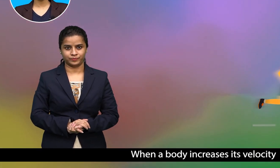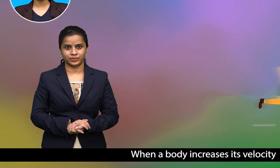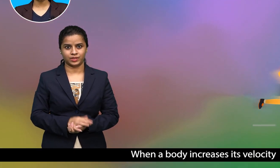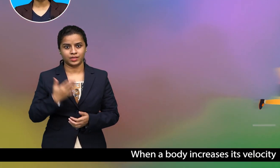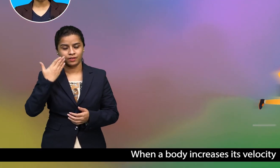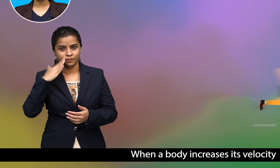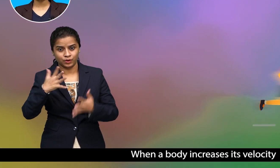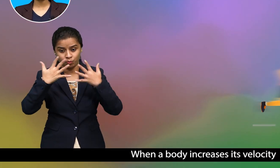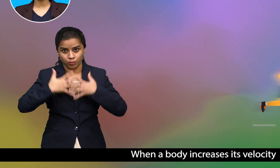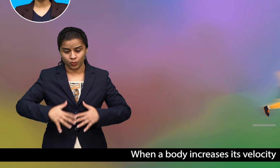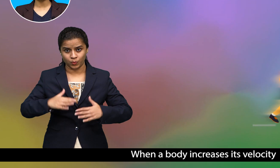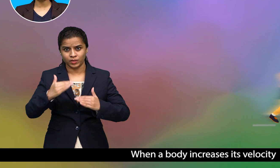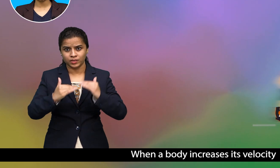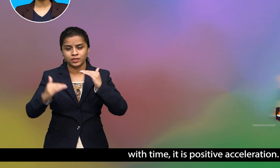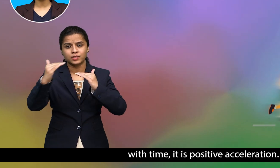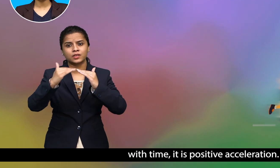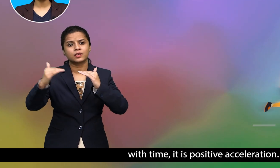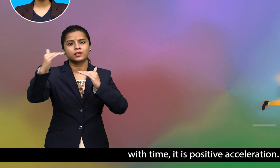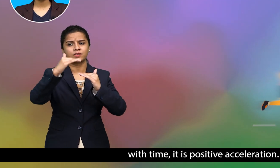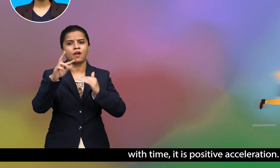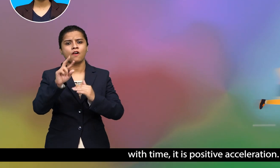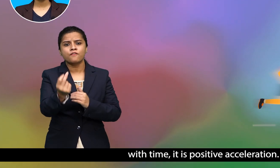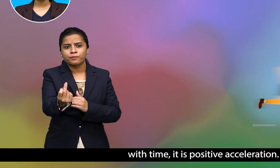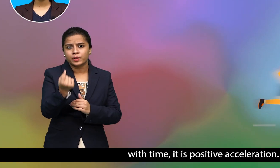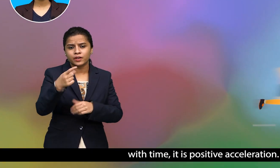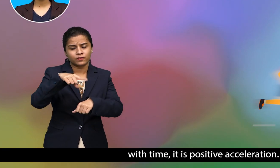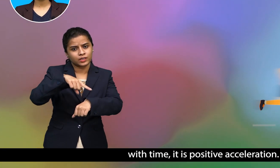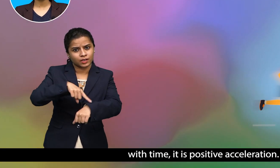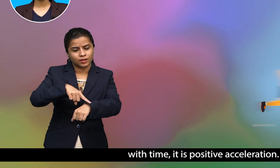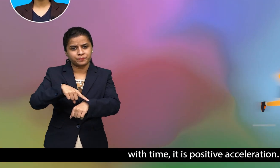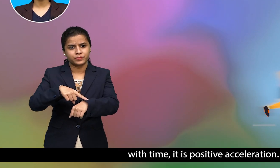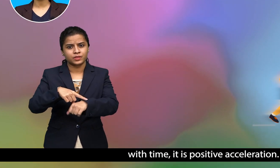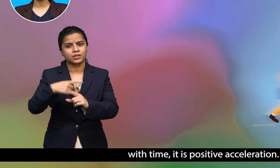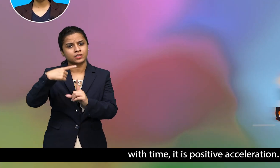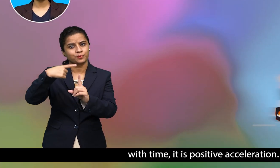increases its velocity with time it is positive acceleration